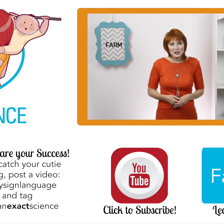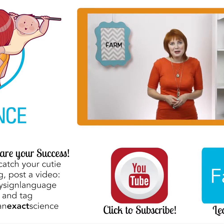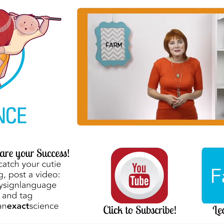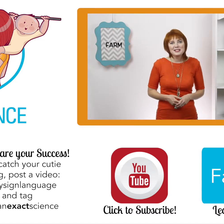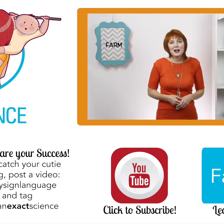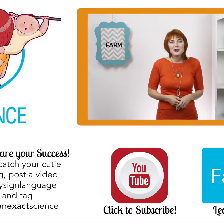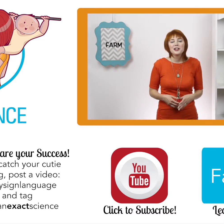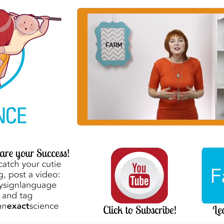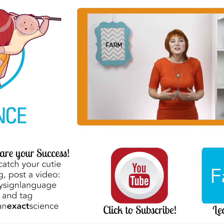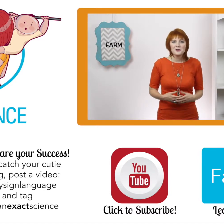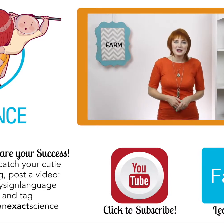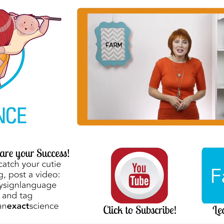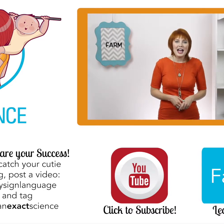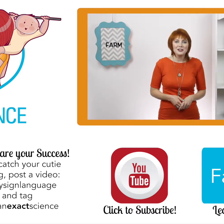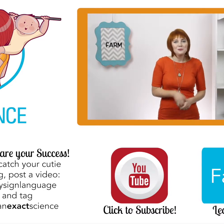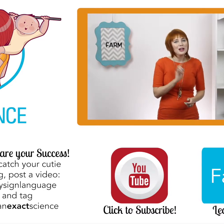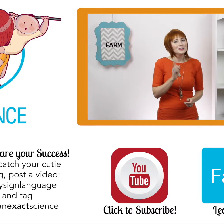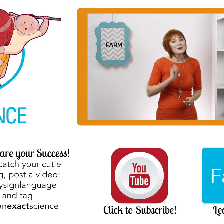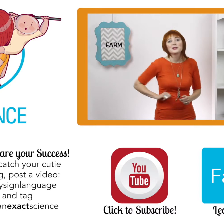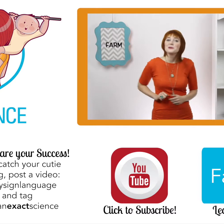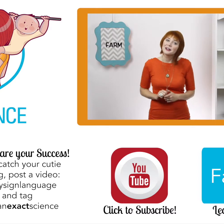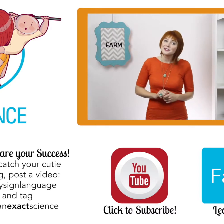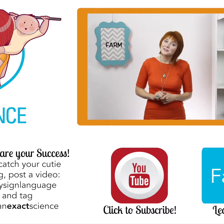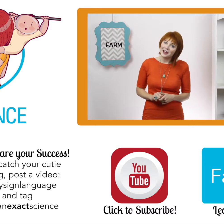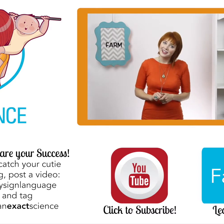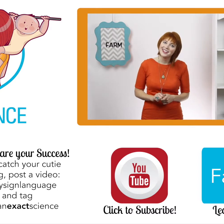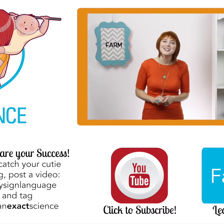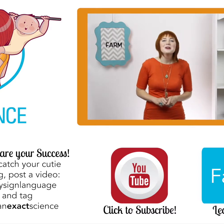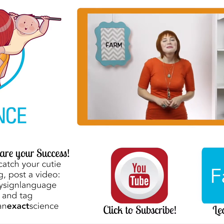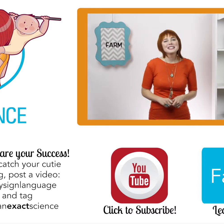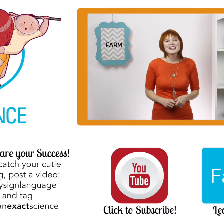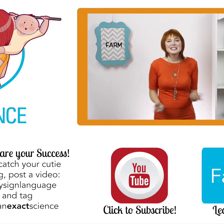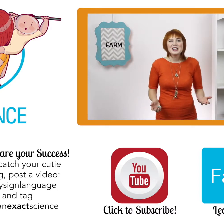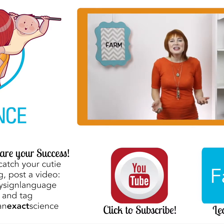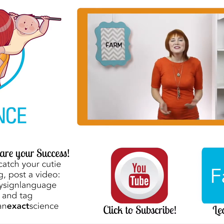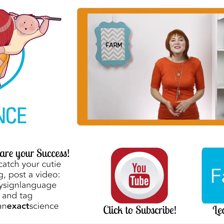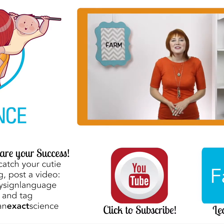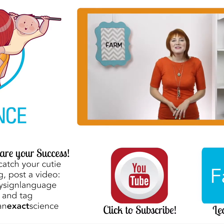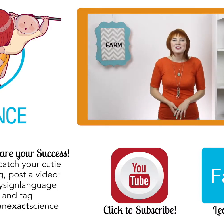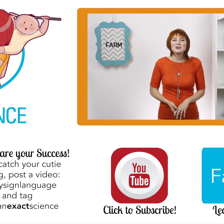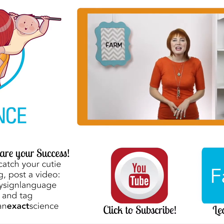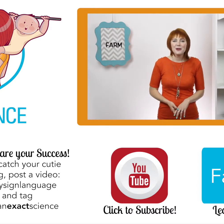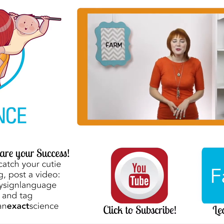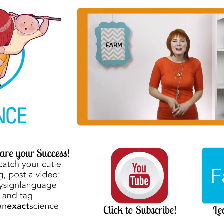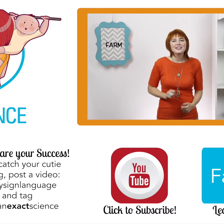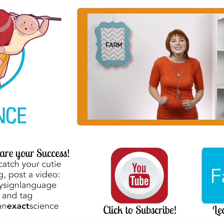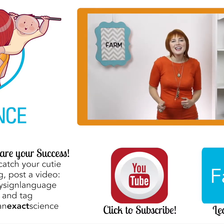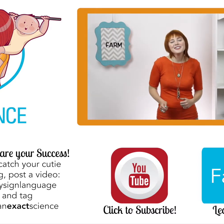your baby to sign. They are so lucky to have you. I just wanted to remind you of that. Please let us know if you found this video to be helpful by clicking like